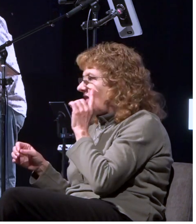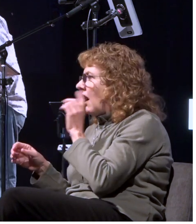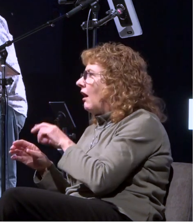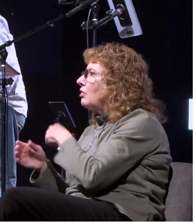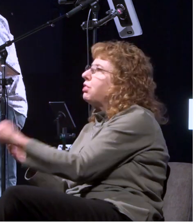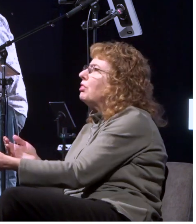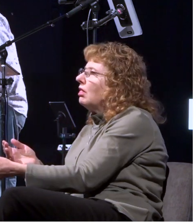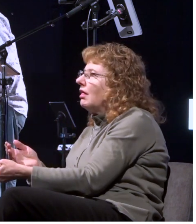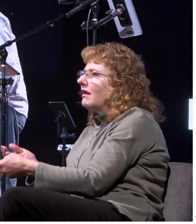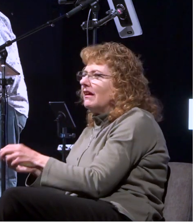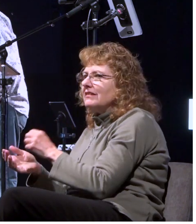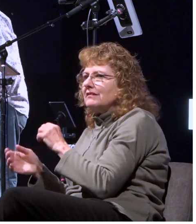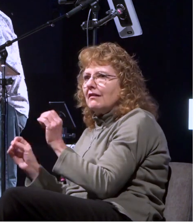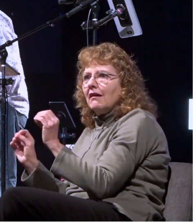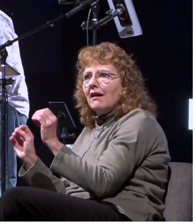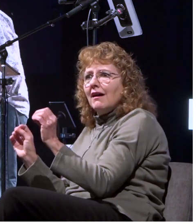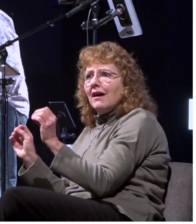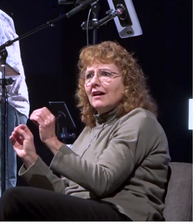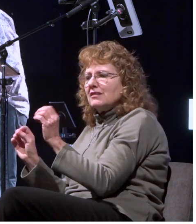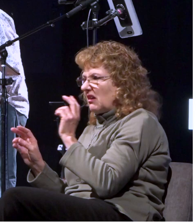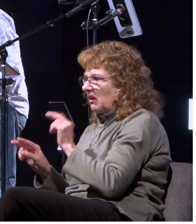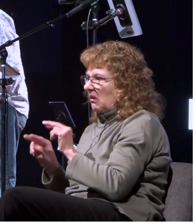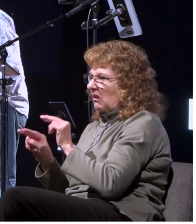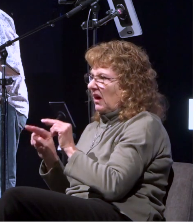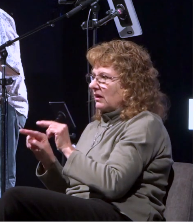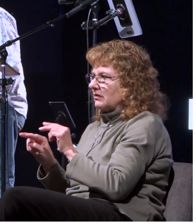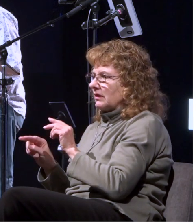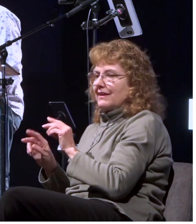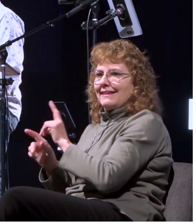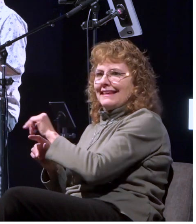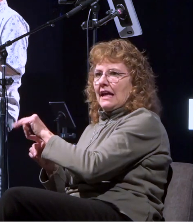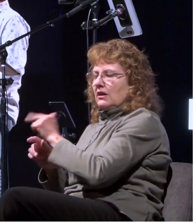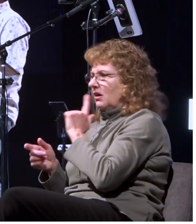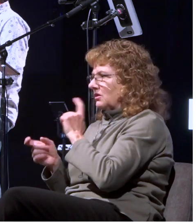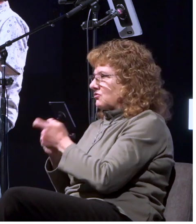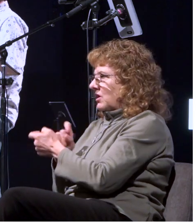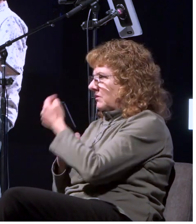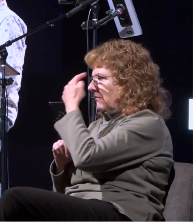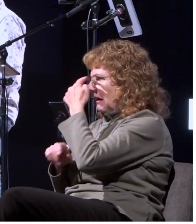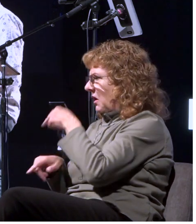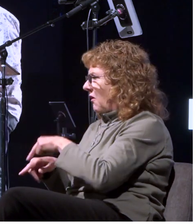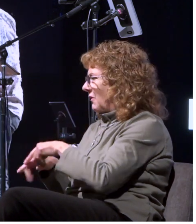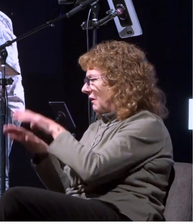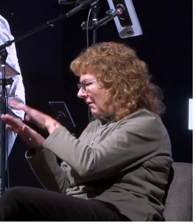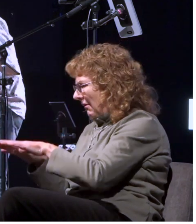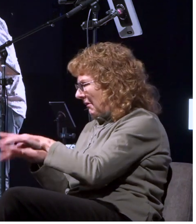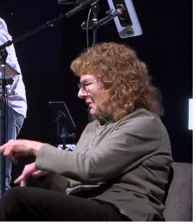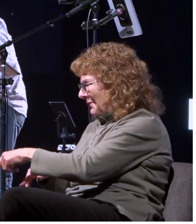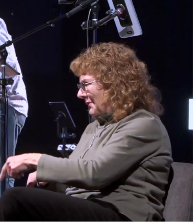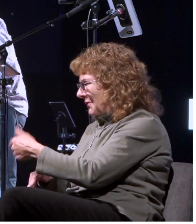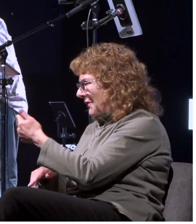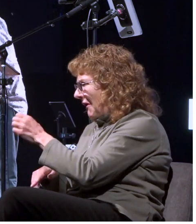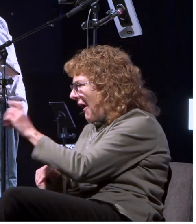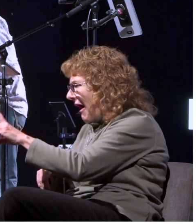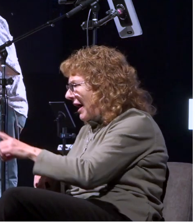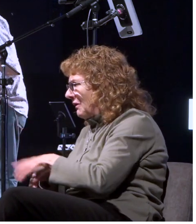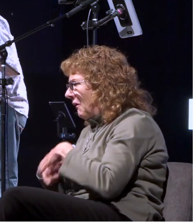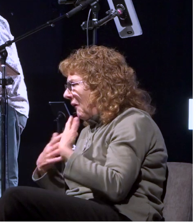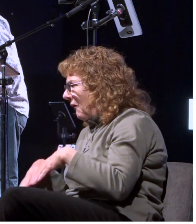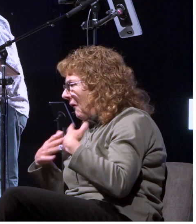and they saw no harm come to him they changed their minds and they said that he was a god this guy wow you know uh in that